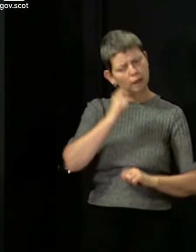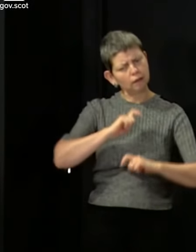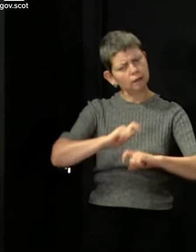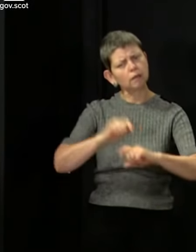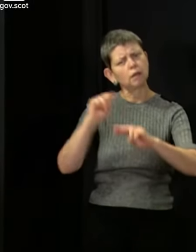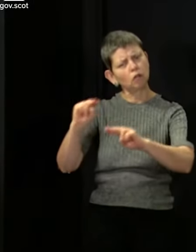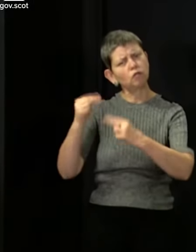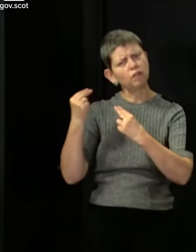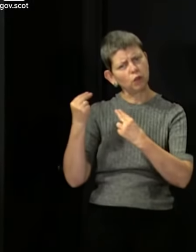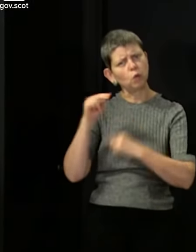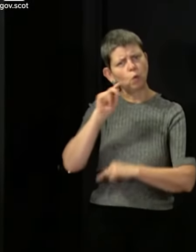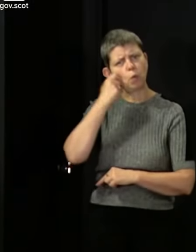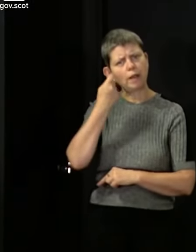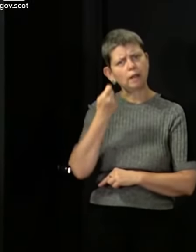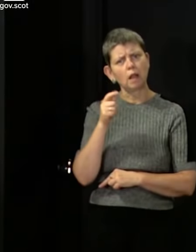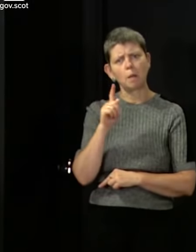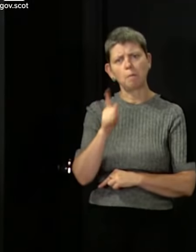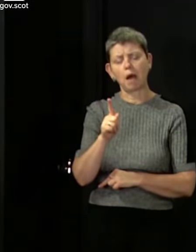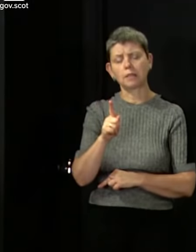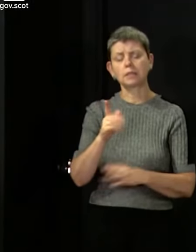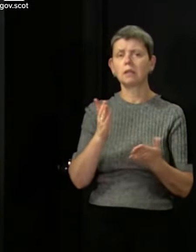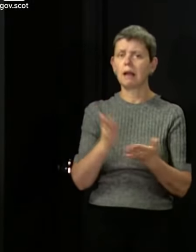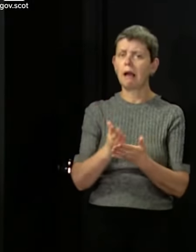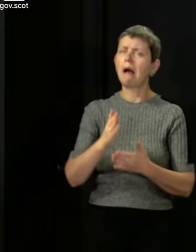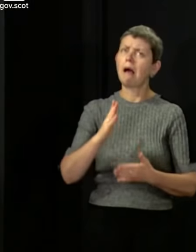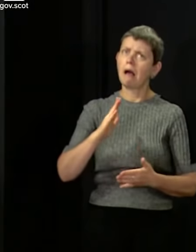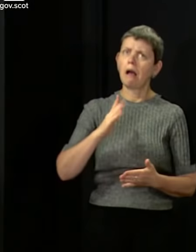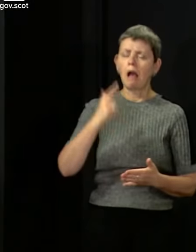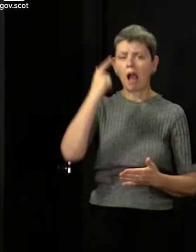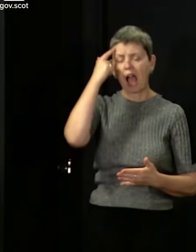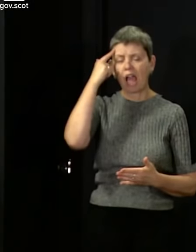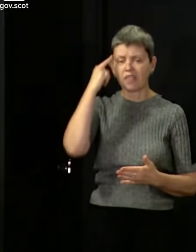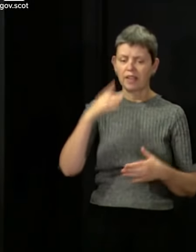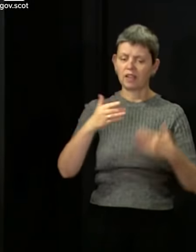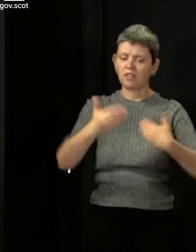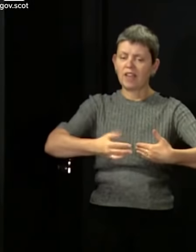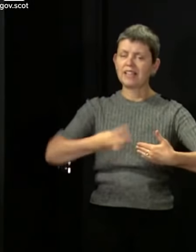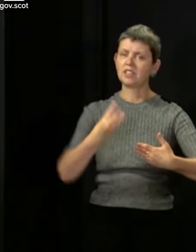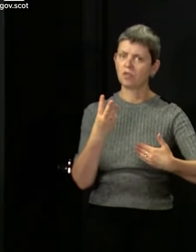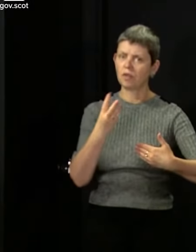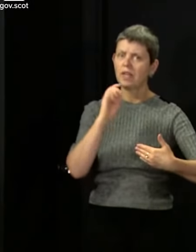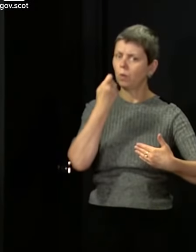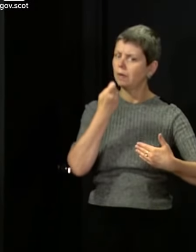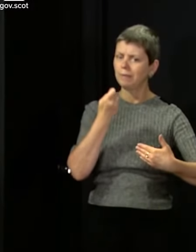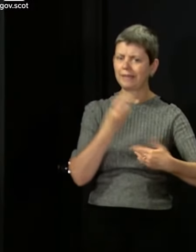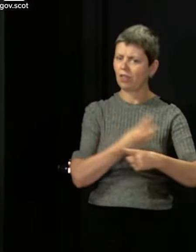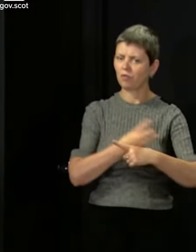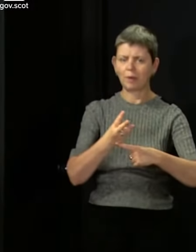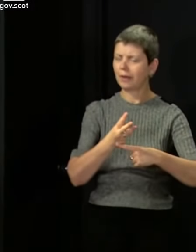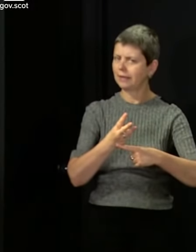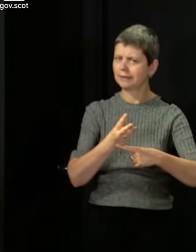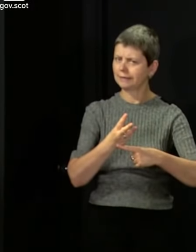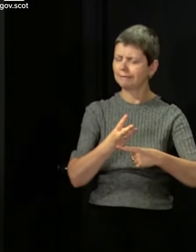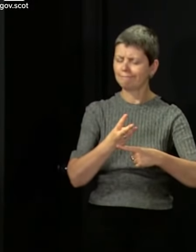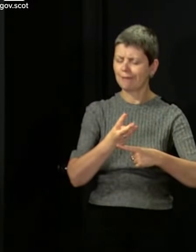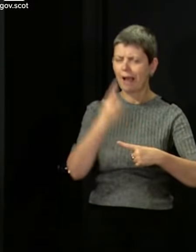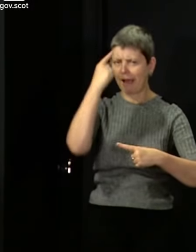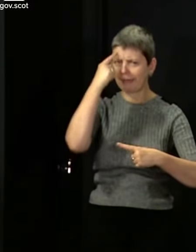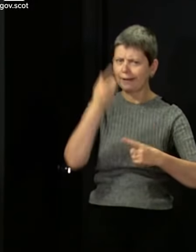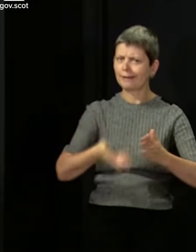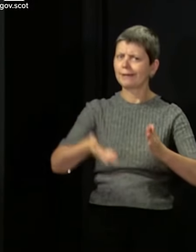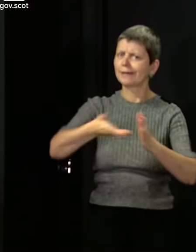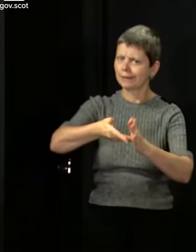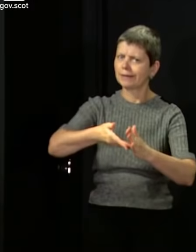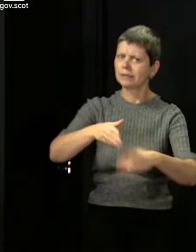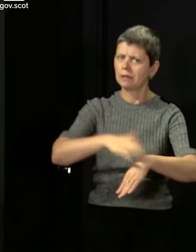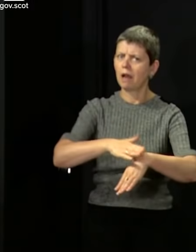But I would prepare to be in phase three for a bit longer than three weeks. And so to go